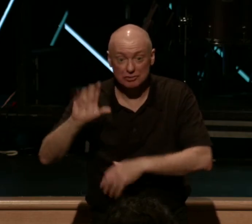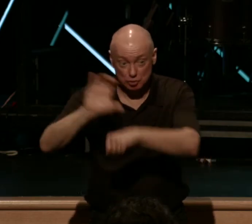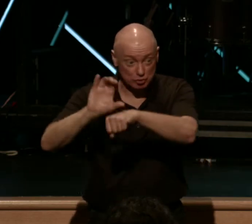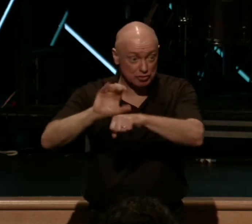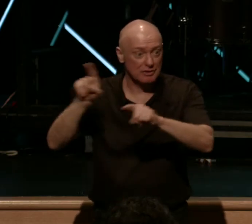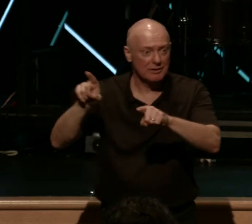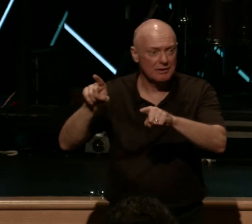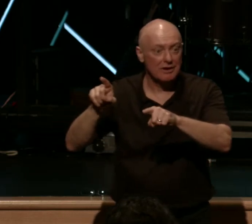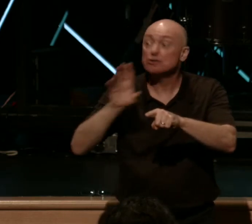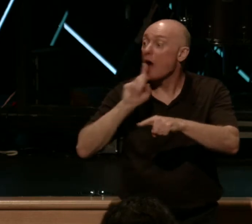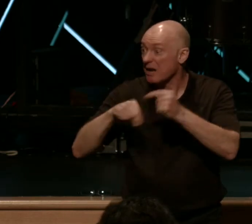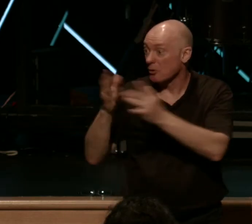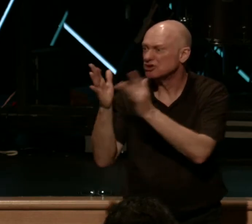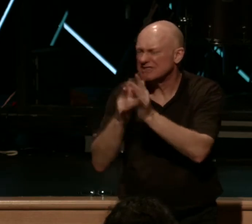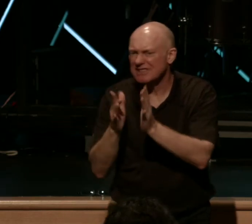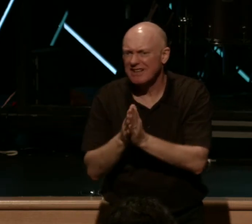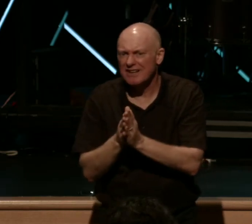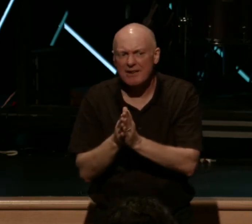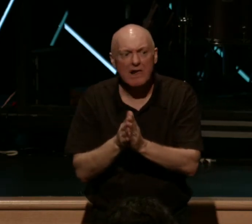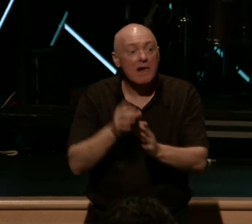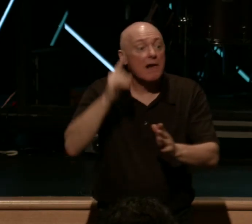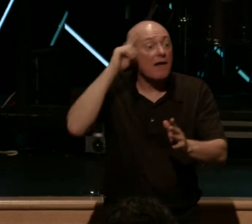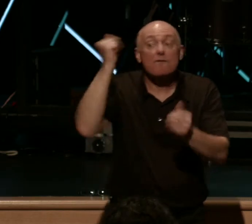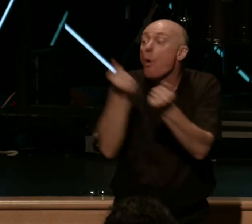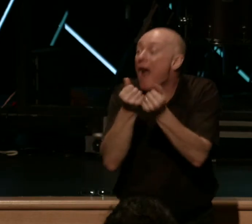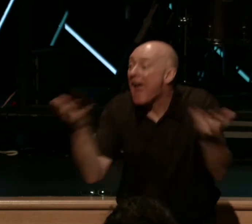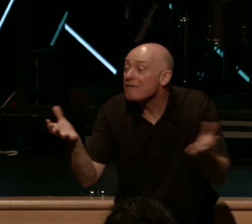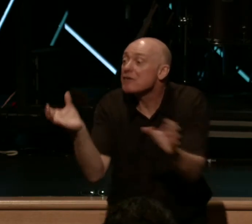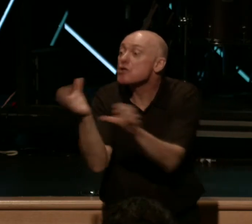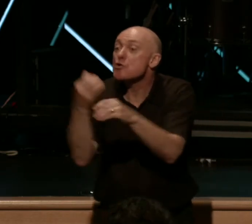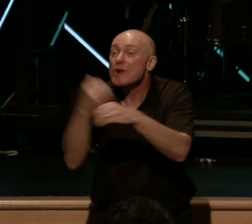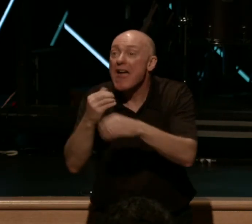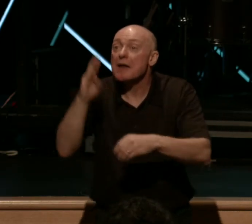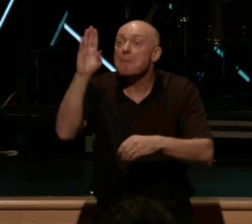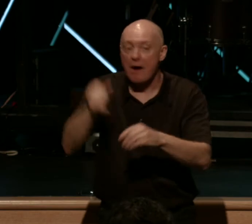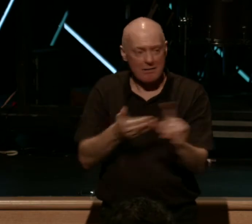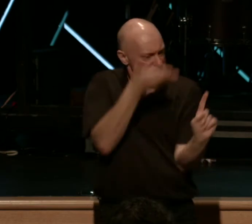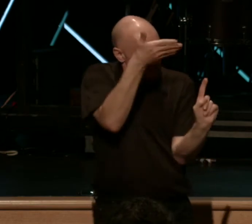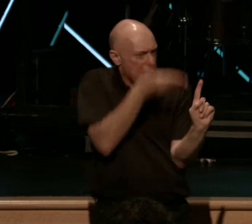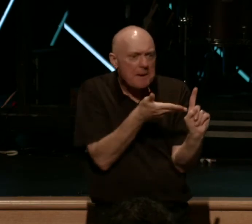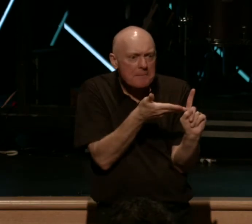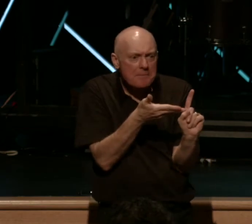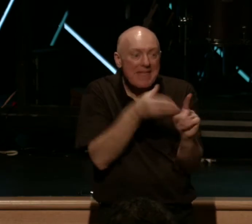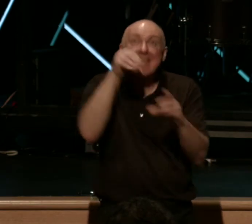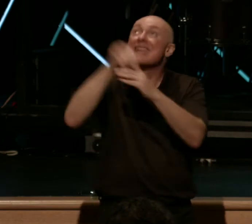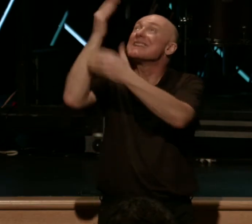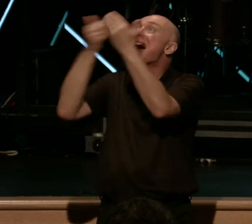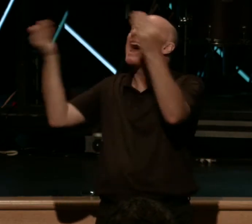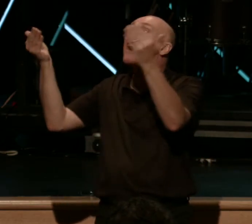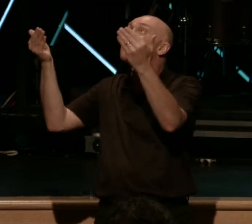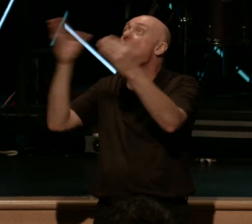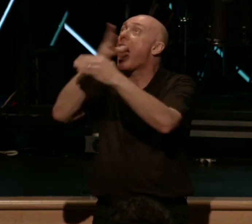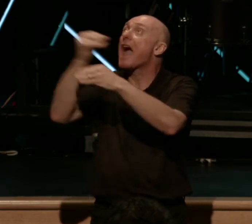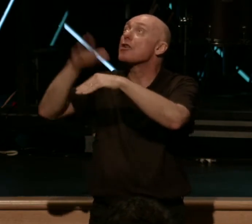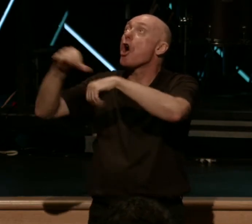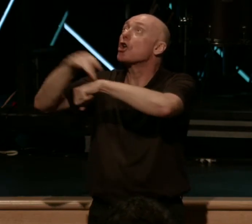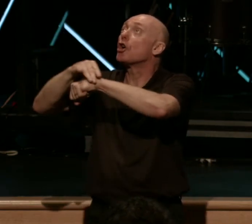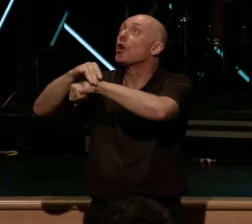Talking about Jesus. For everything was created by him in heaven and on earth, the visible